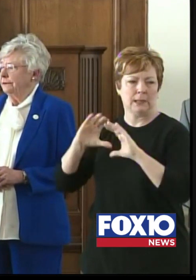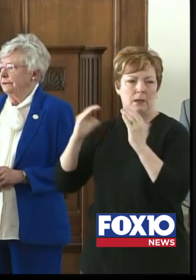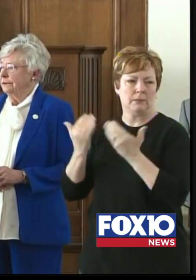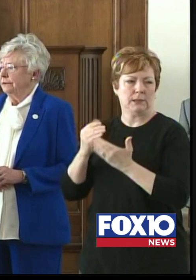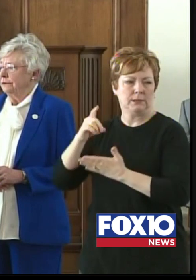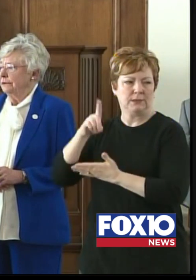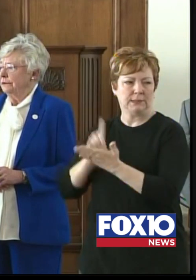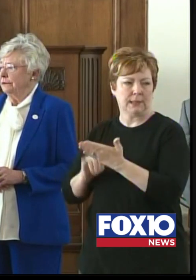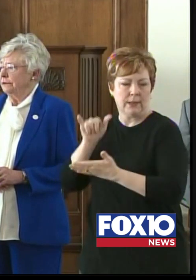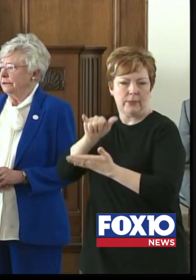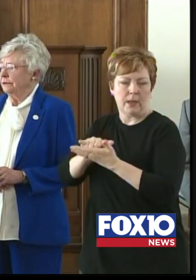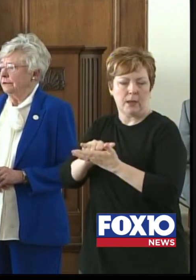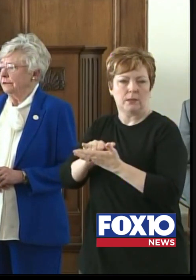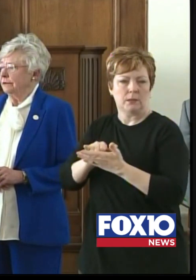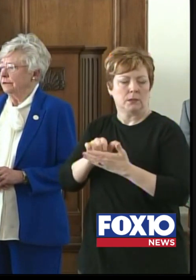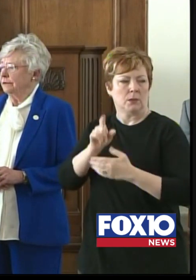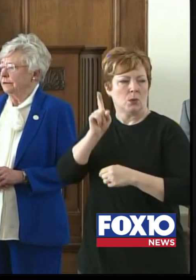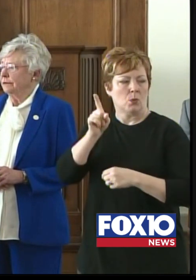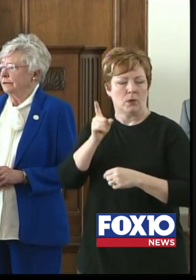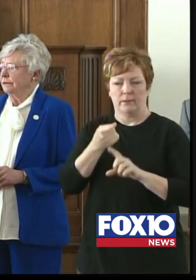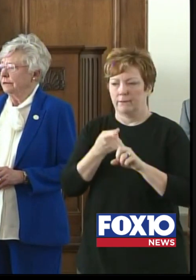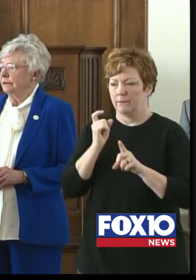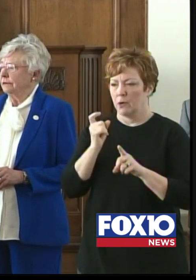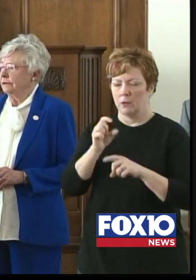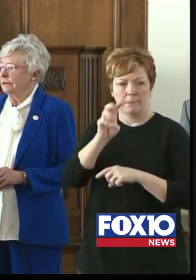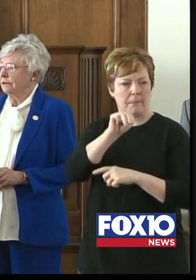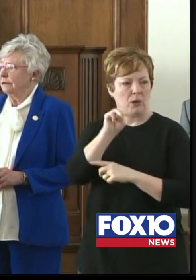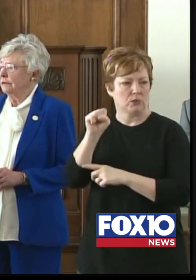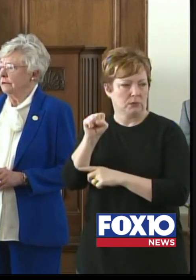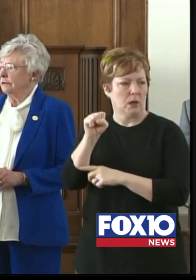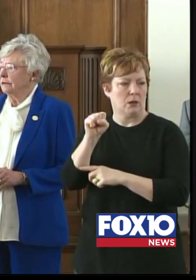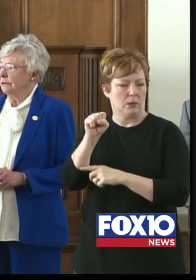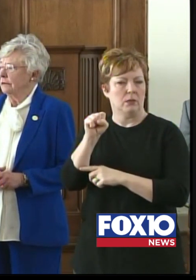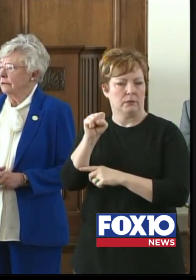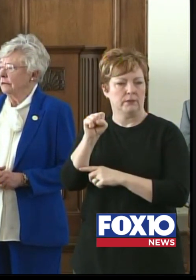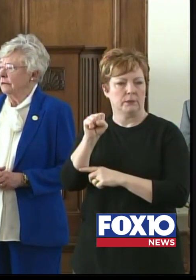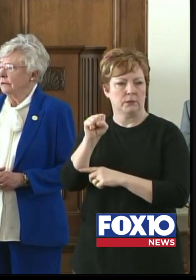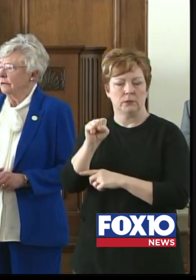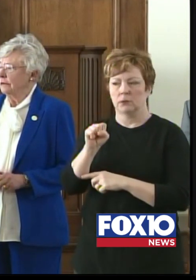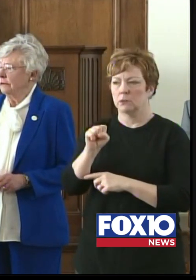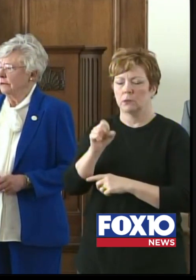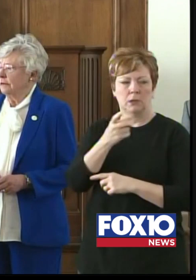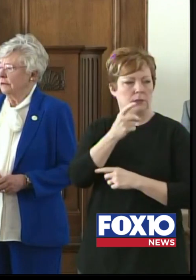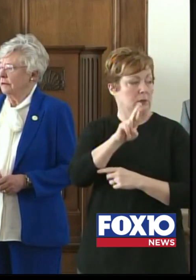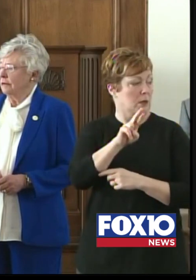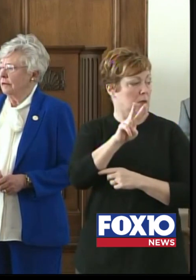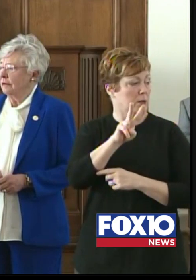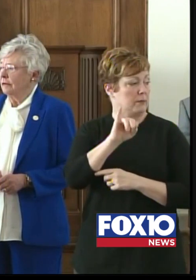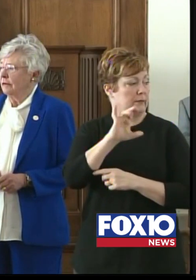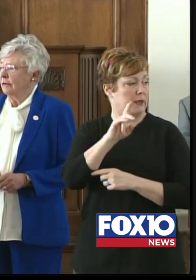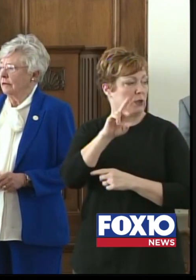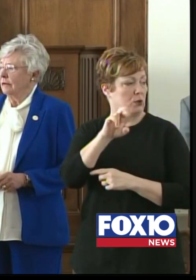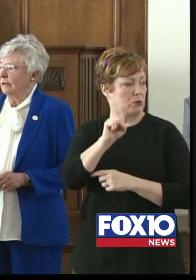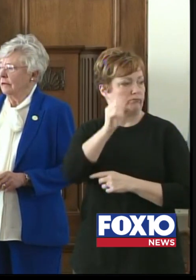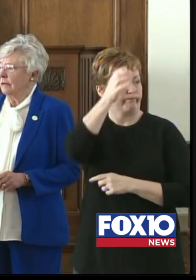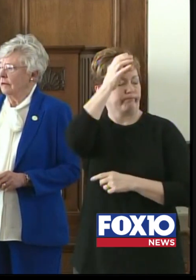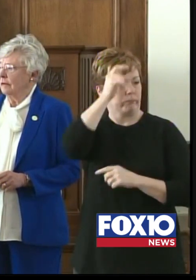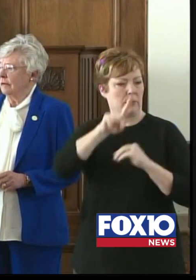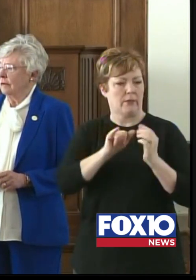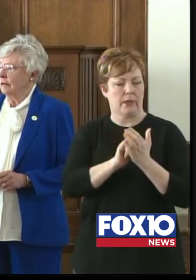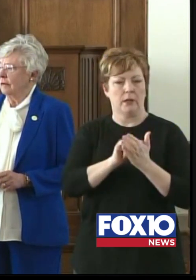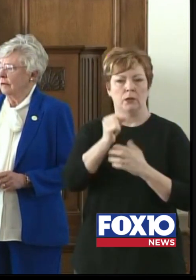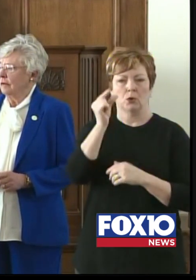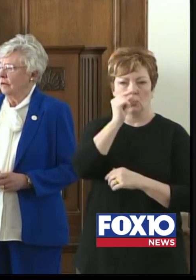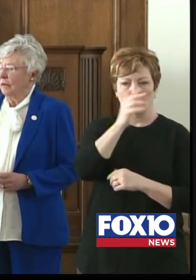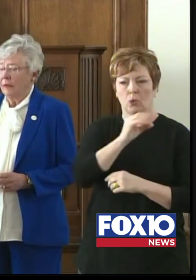in the world. There's a product from Microsoft that I know Dr. Biggers knows a lot about Google and Apple have a